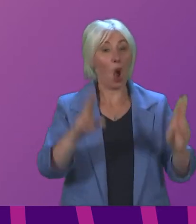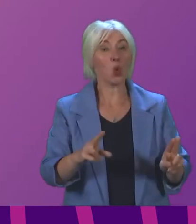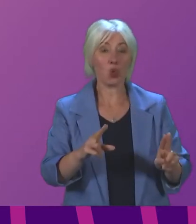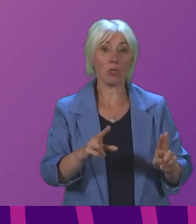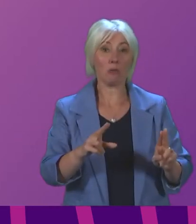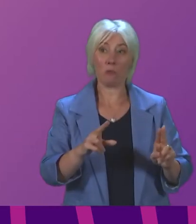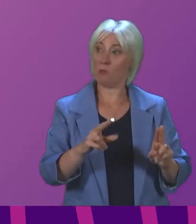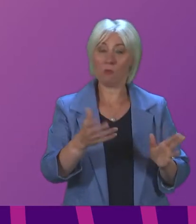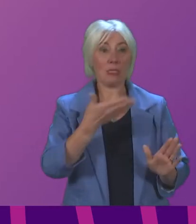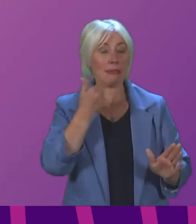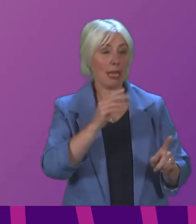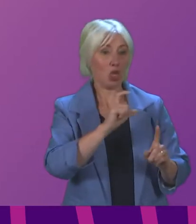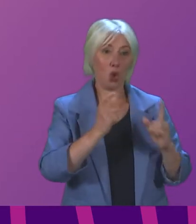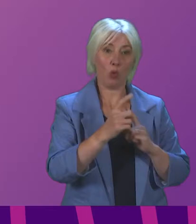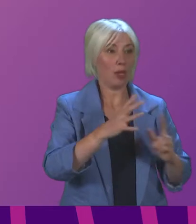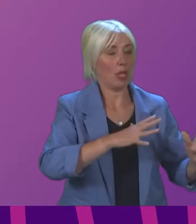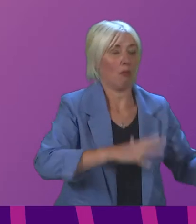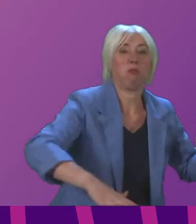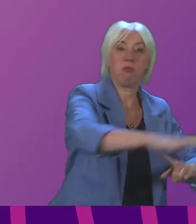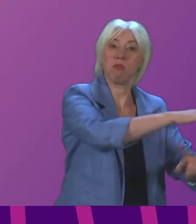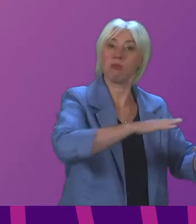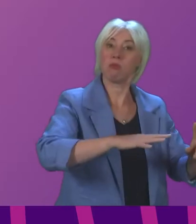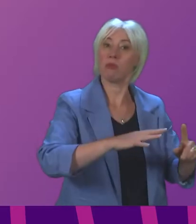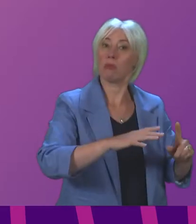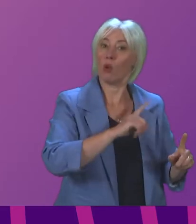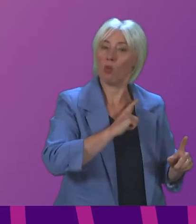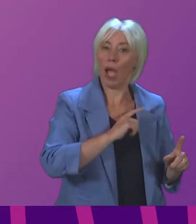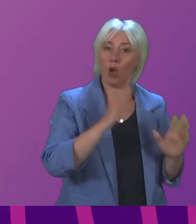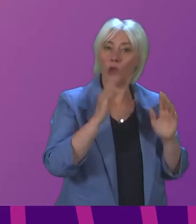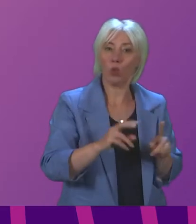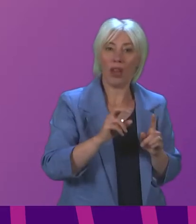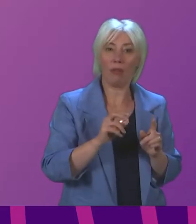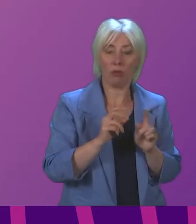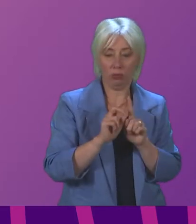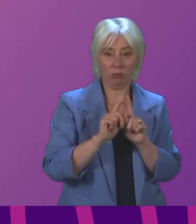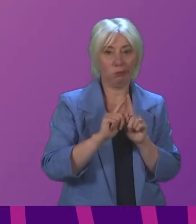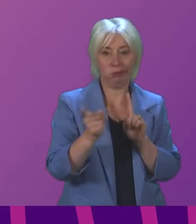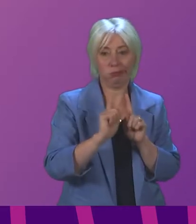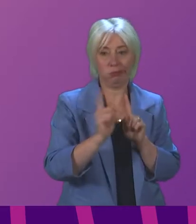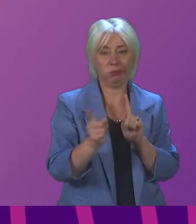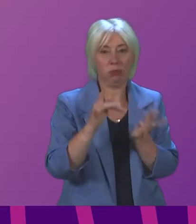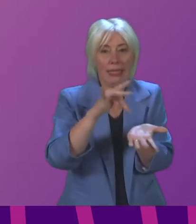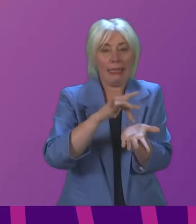in a nice community setting because they don't anymore have to make that daily commute into Edinburgh